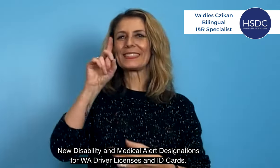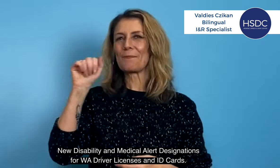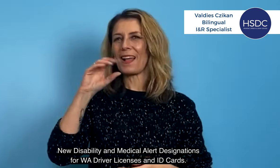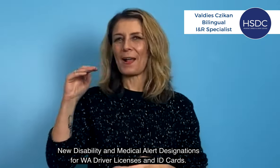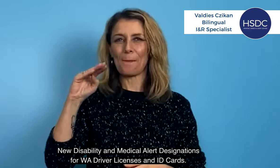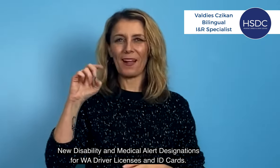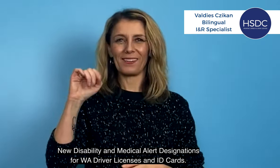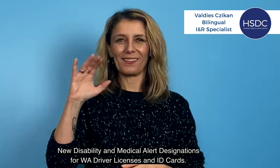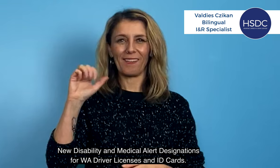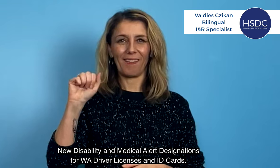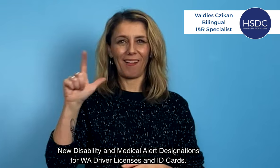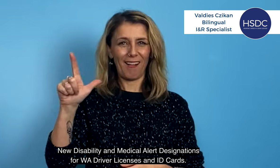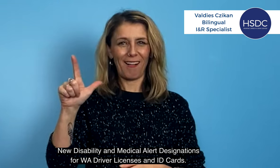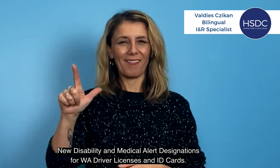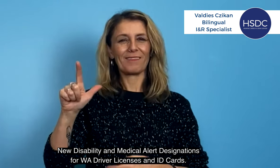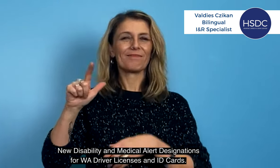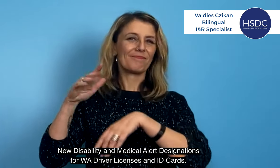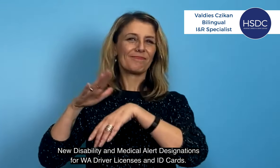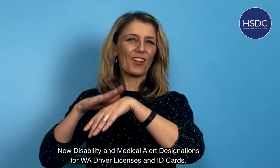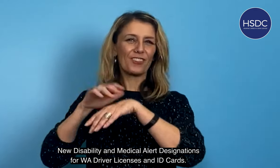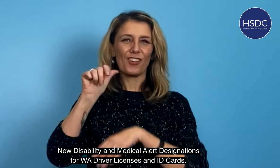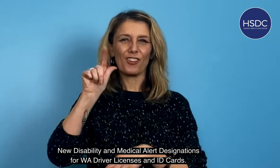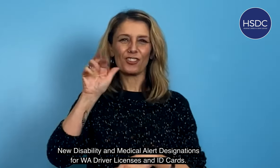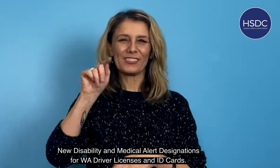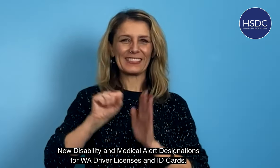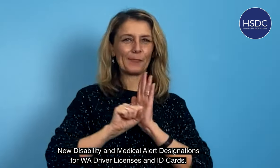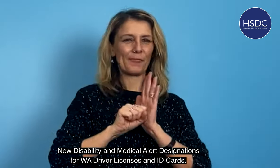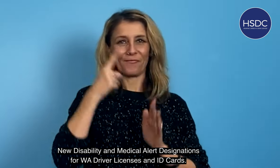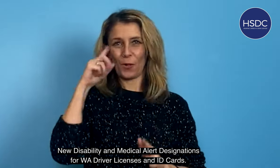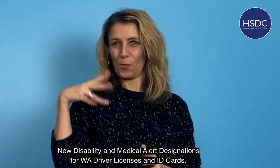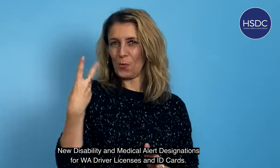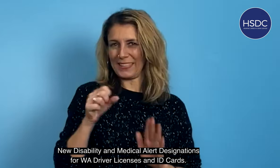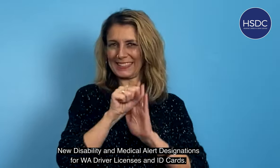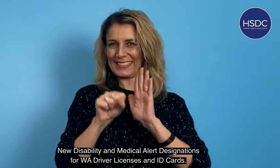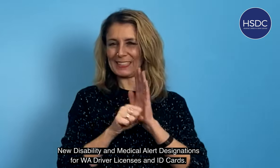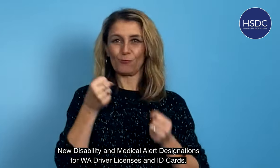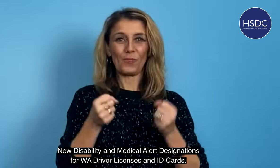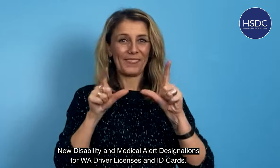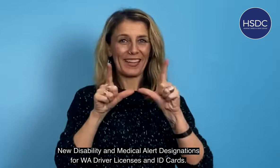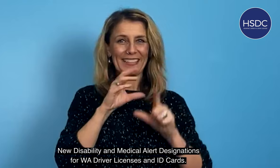New disability and medical alert designations for WA driver licenses and ID cards.